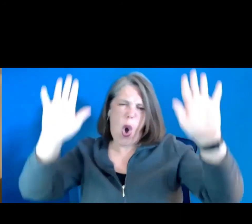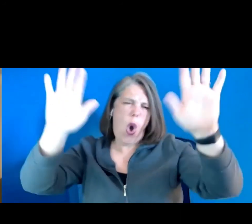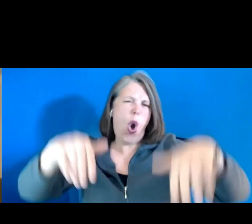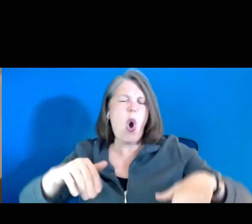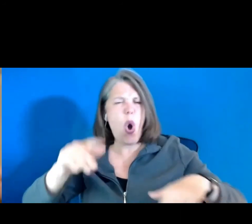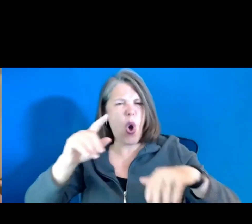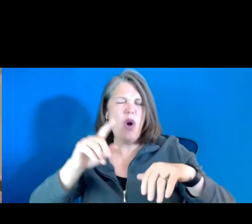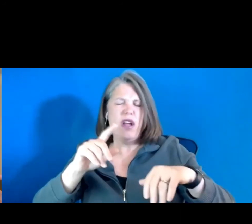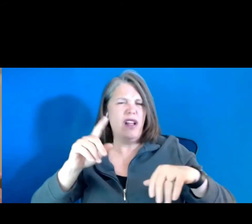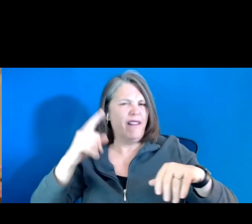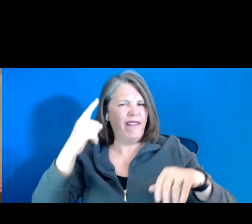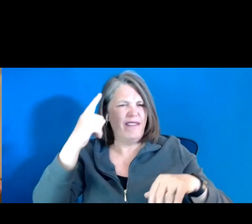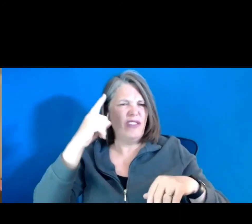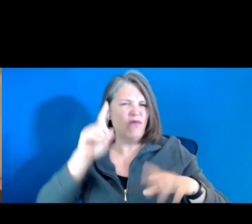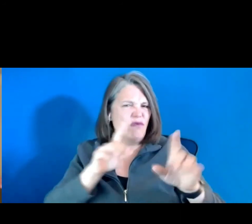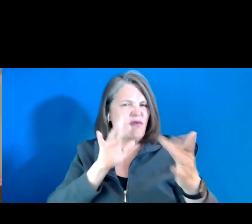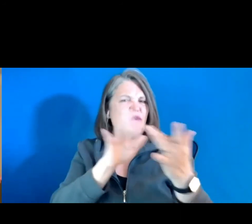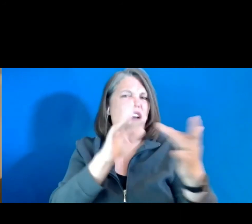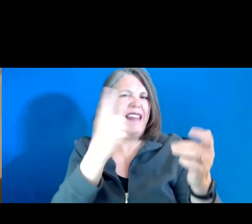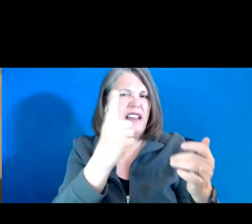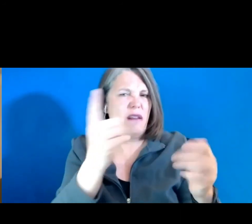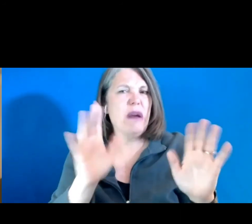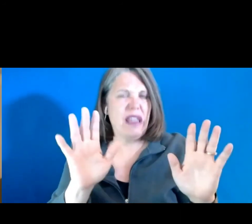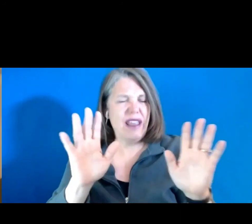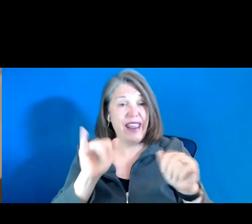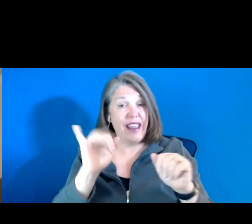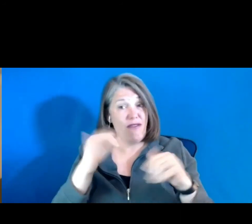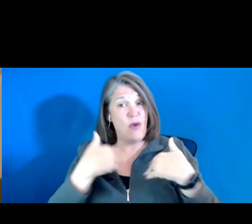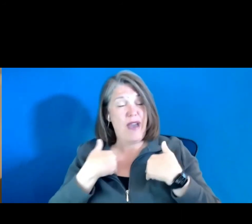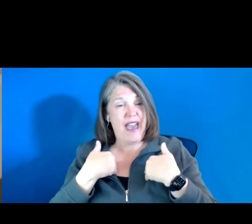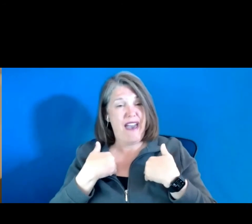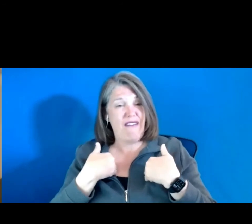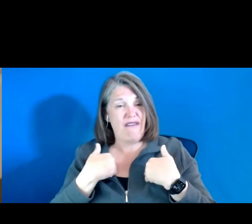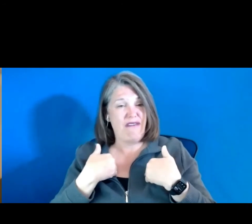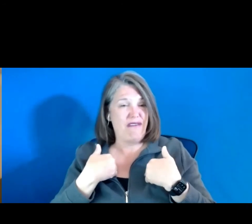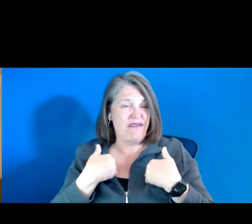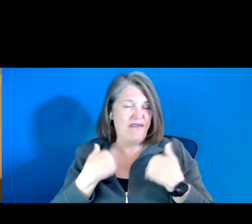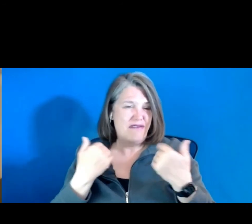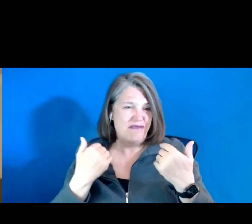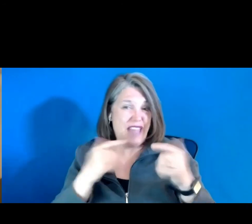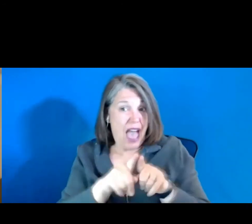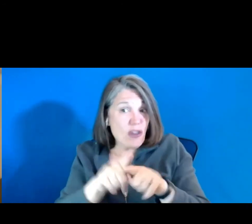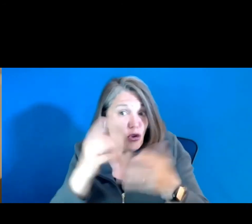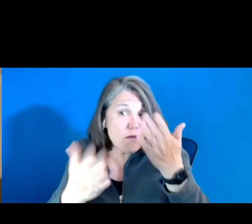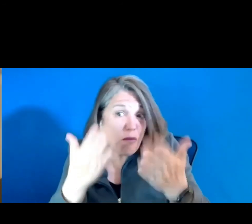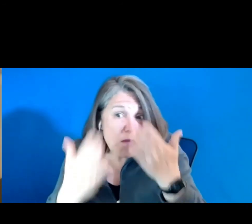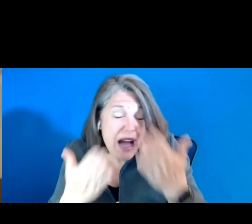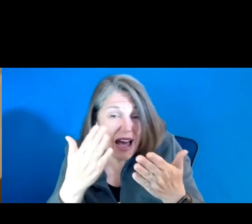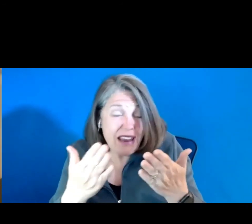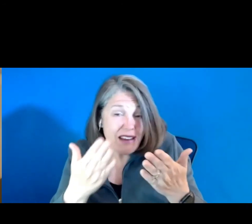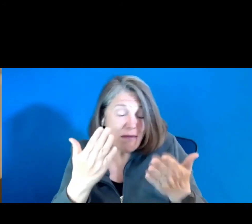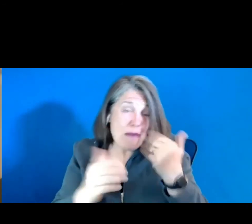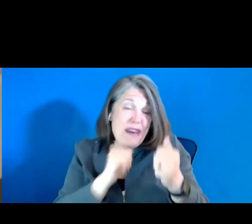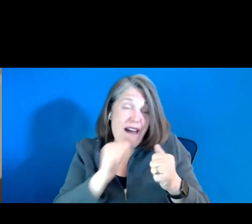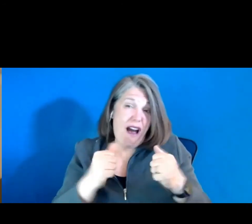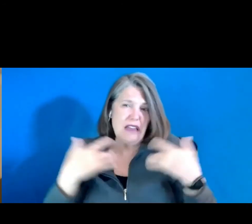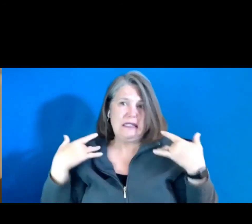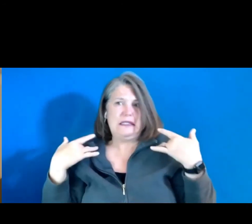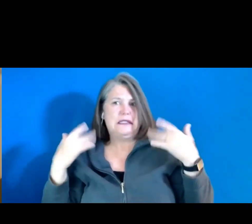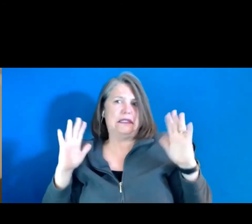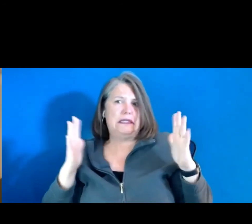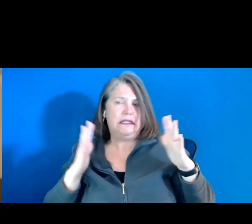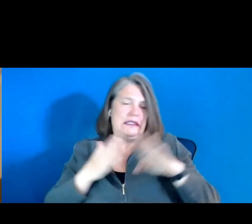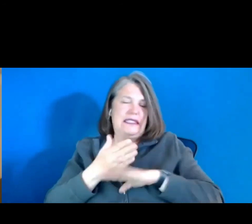someone cold. If you have a, you know, as you might not hesitate, you know, after a session,